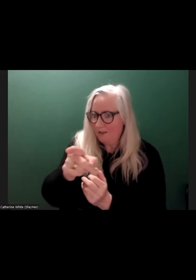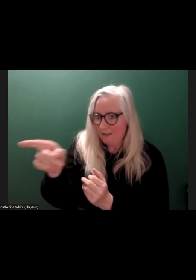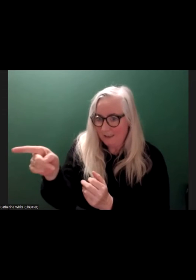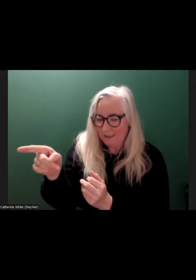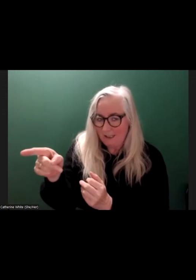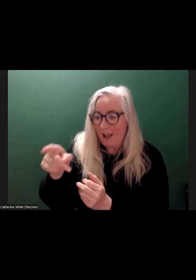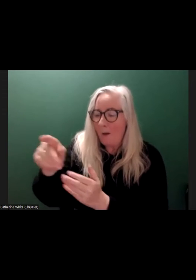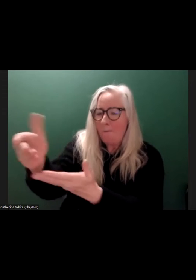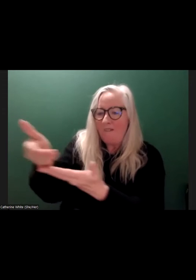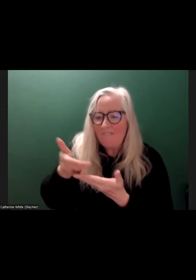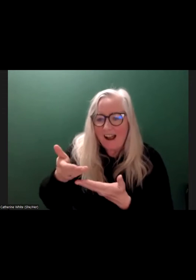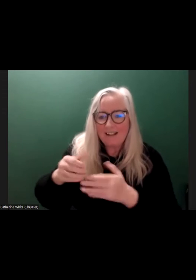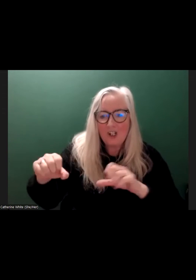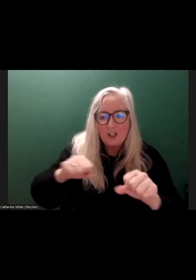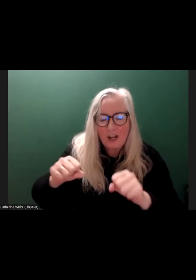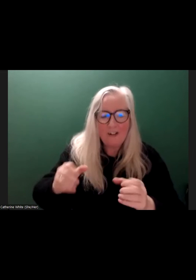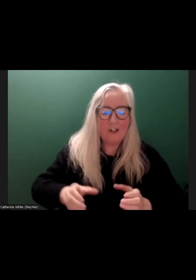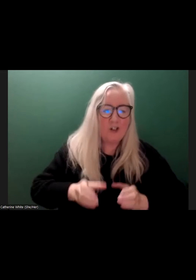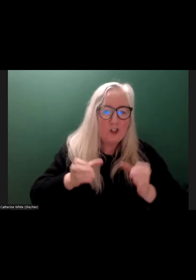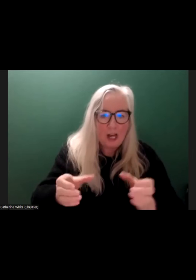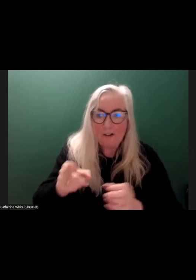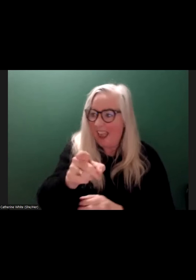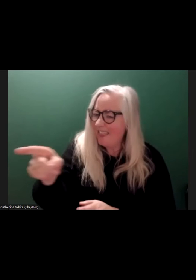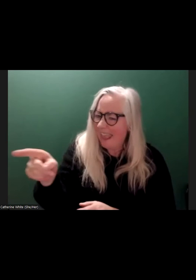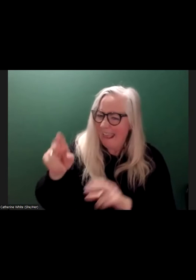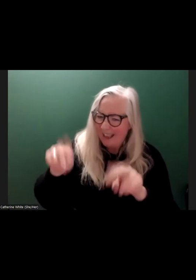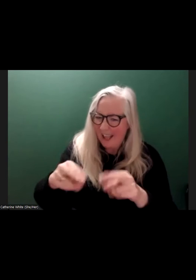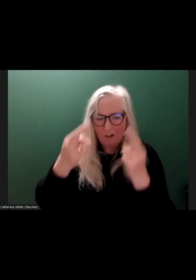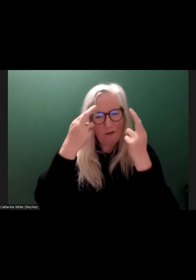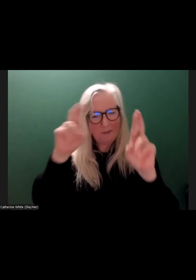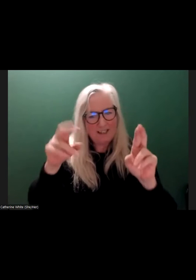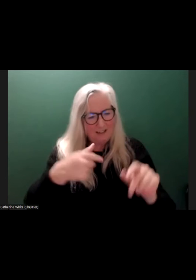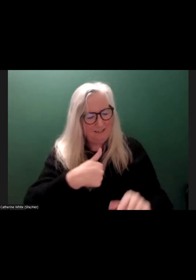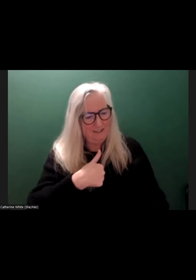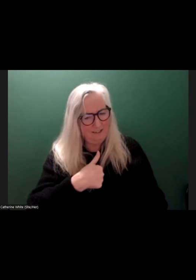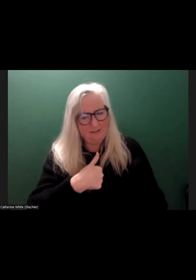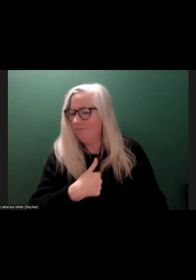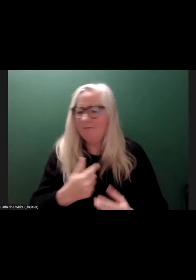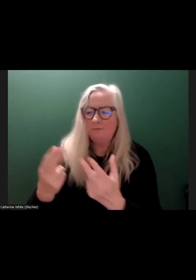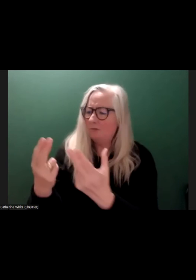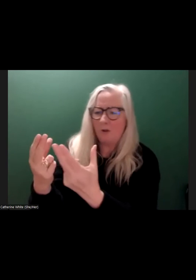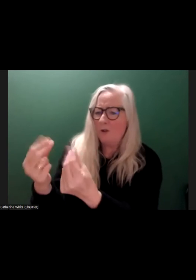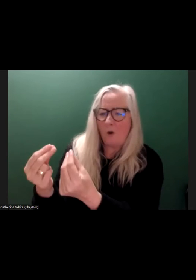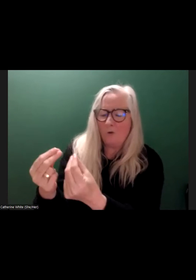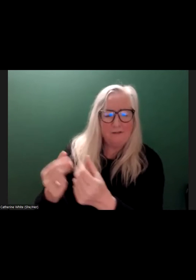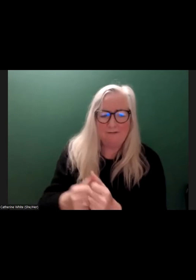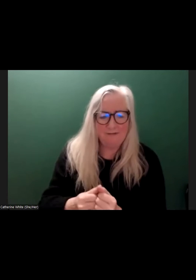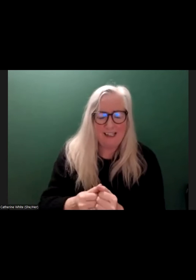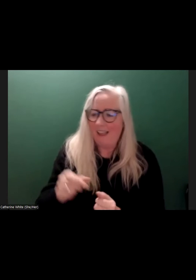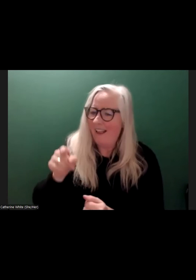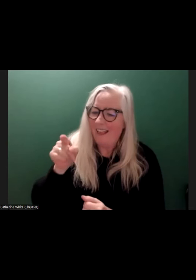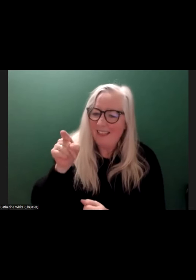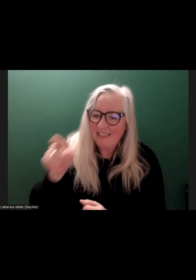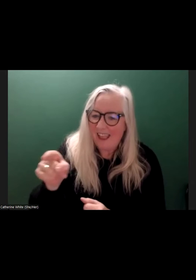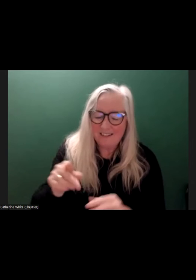that provide services for disabled people, charities can somehow represent that. No, that makes for an